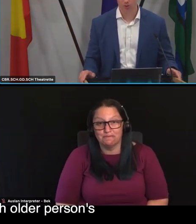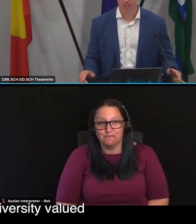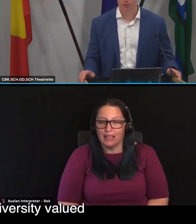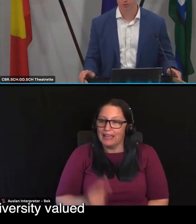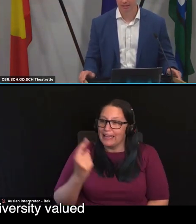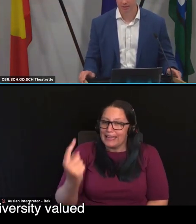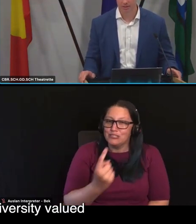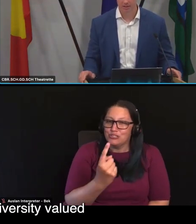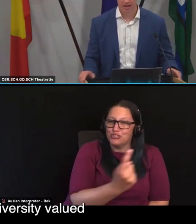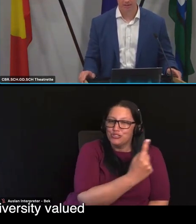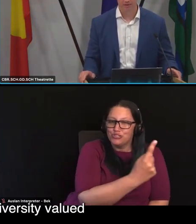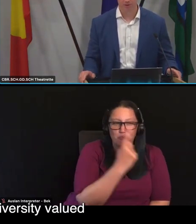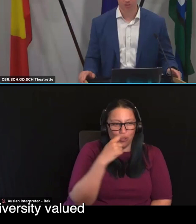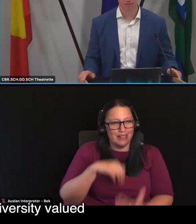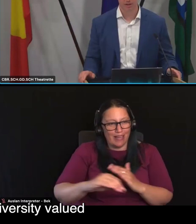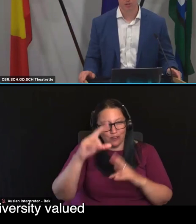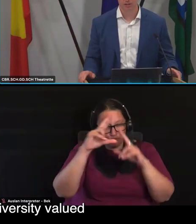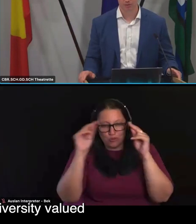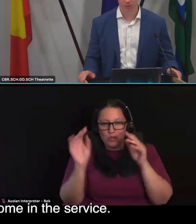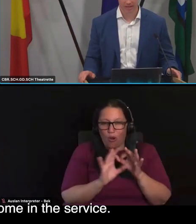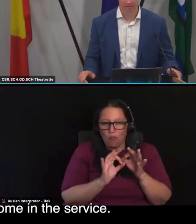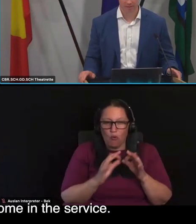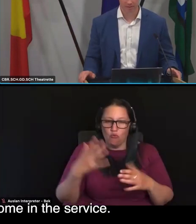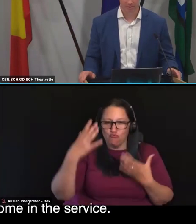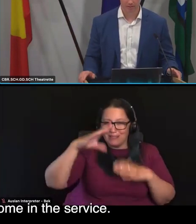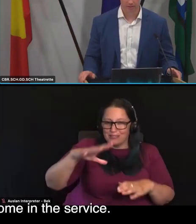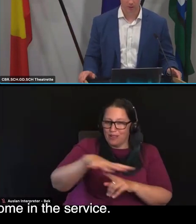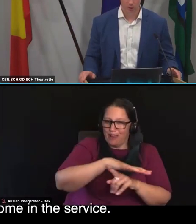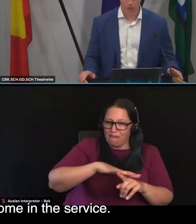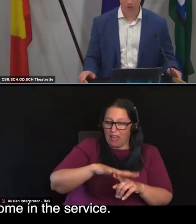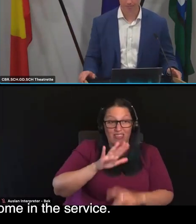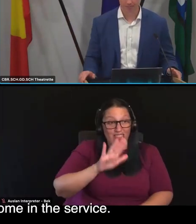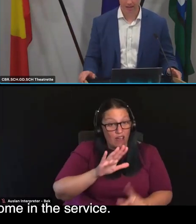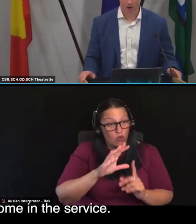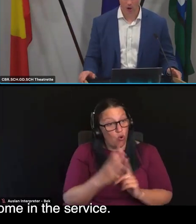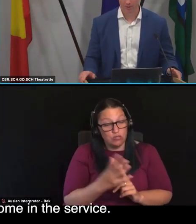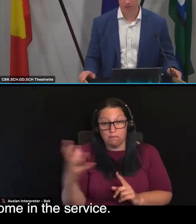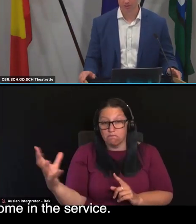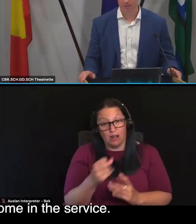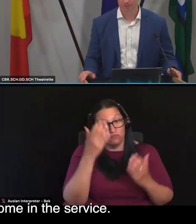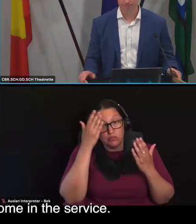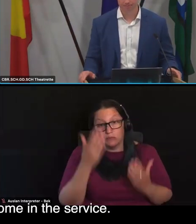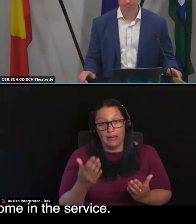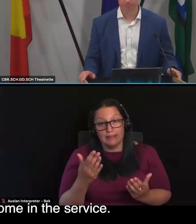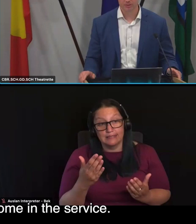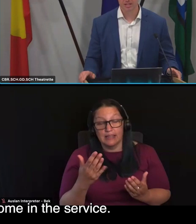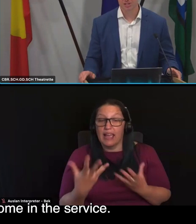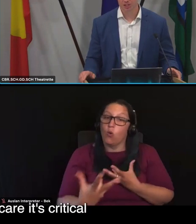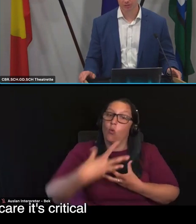person's culture is respected, and their diversity values so they feel safe, clued and at home in the service.